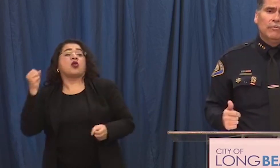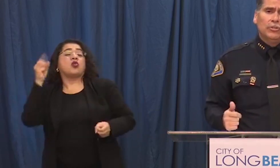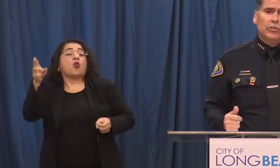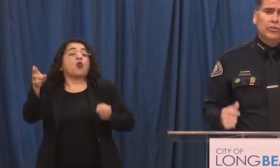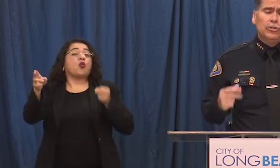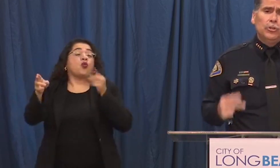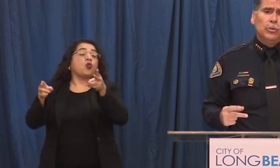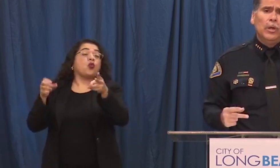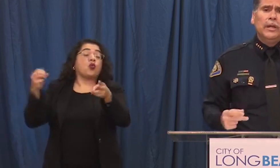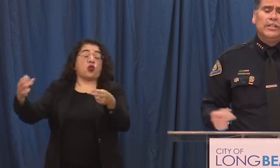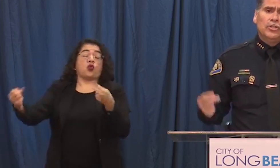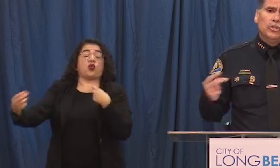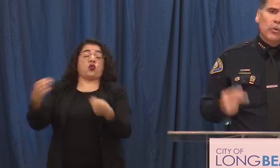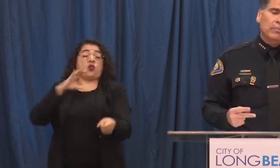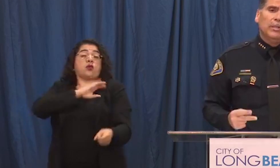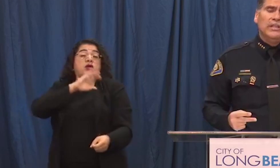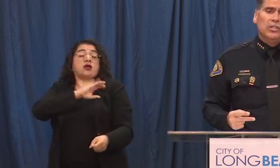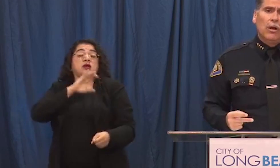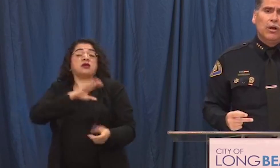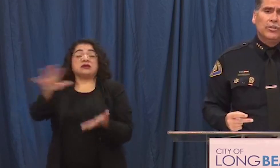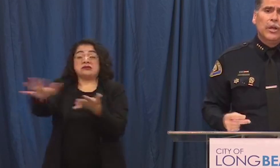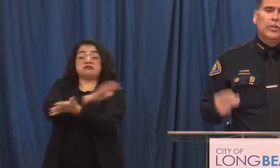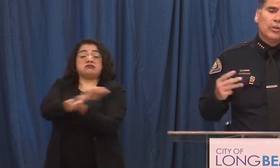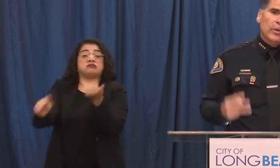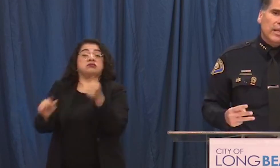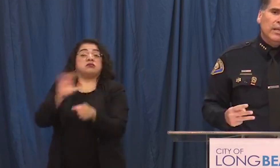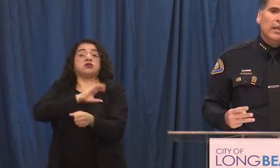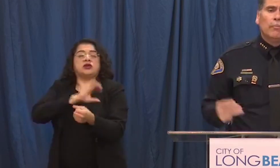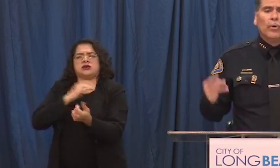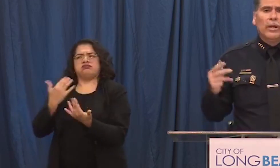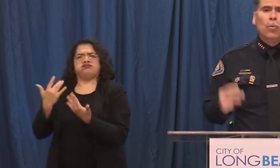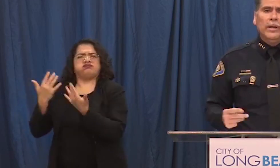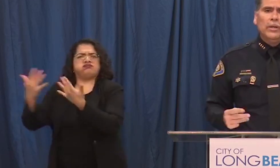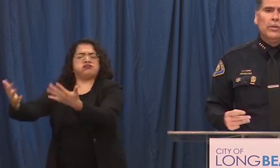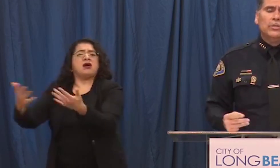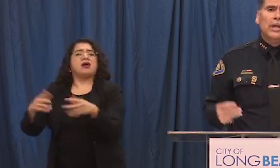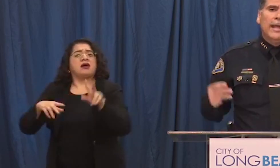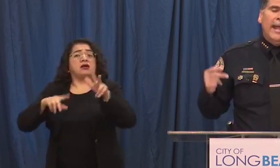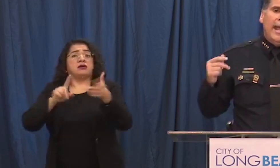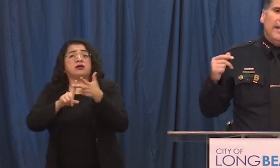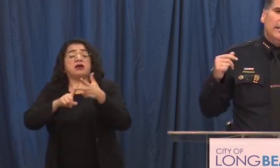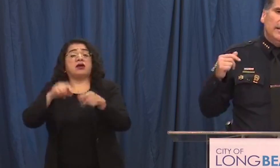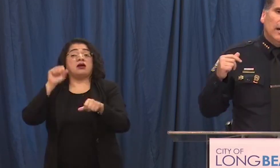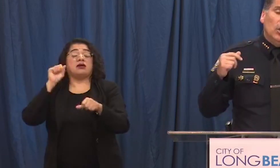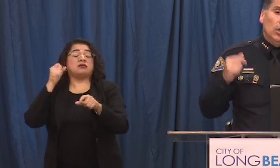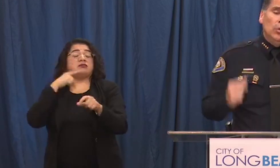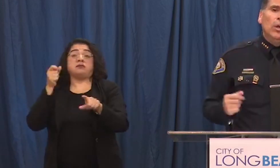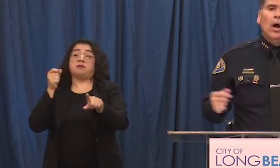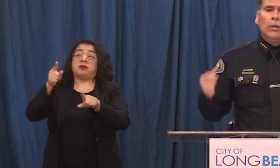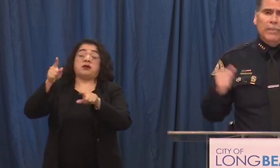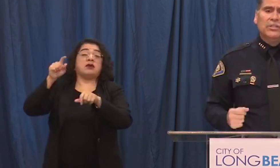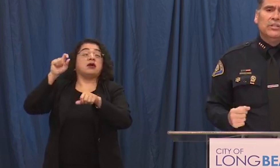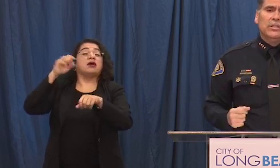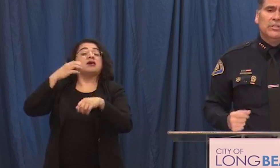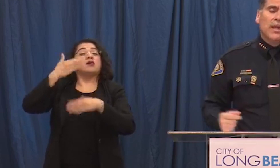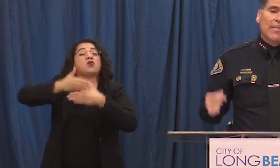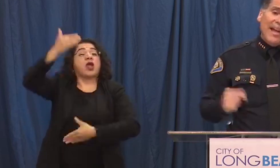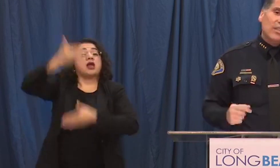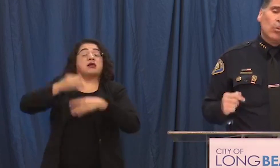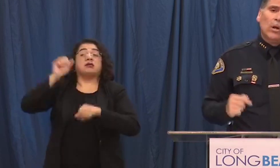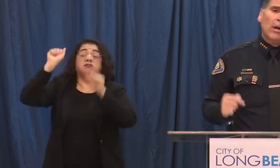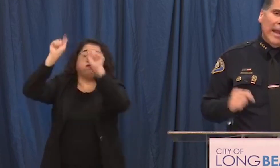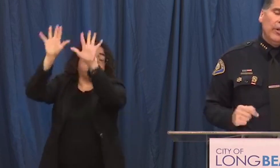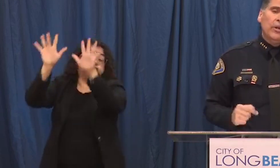police officers to destroy police cars three break windows and uh loot our businesses